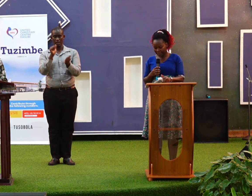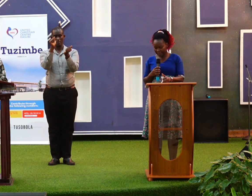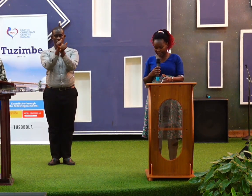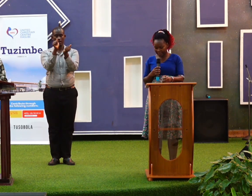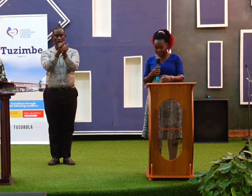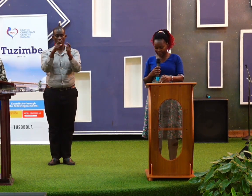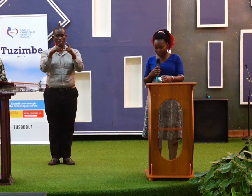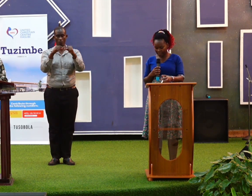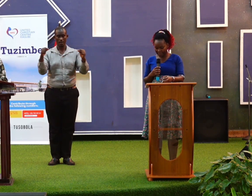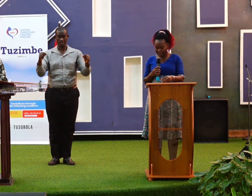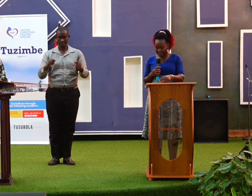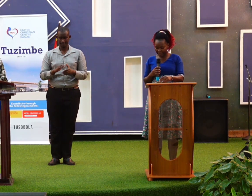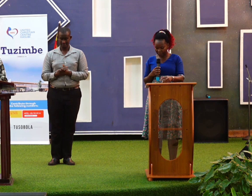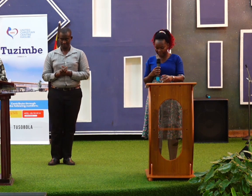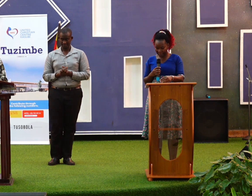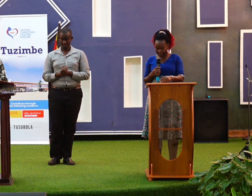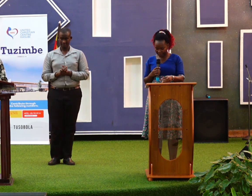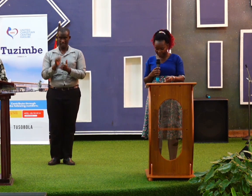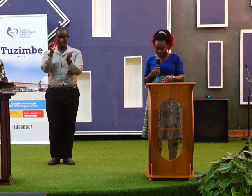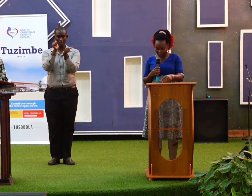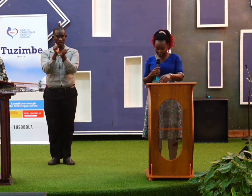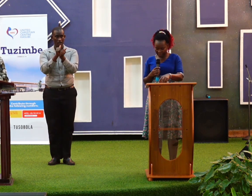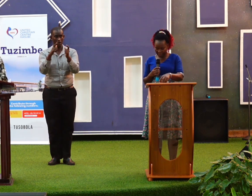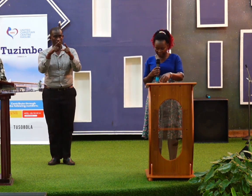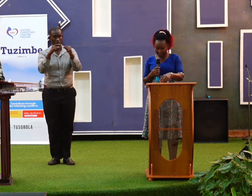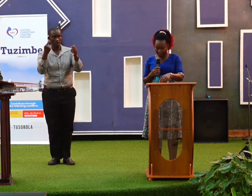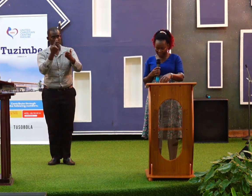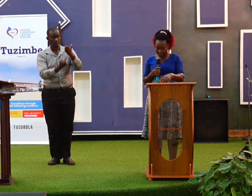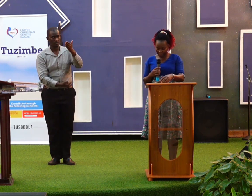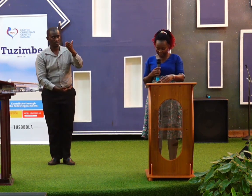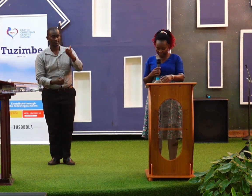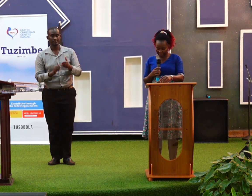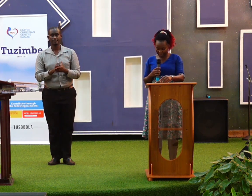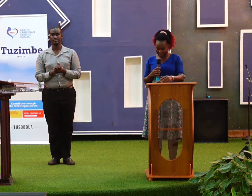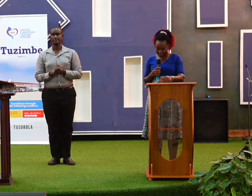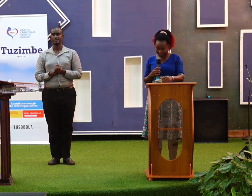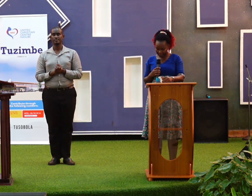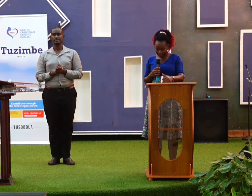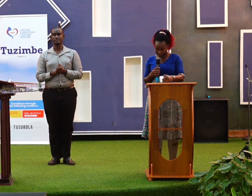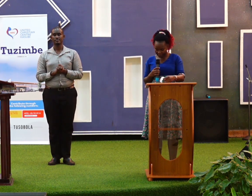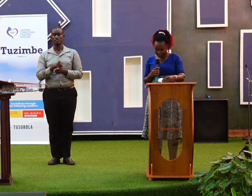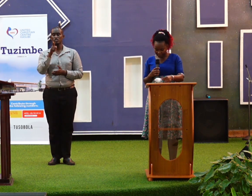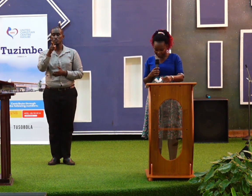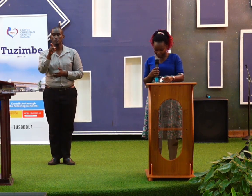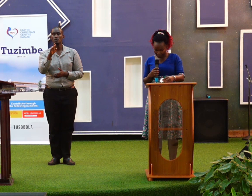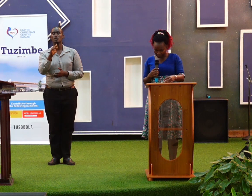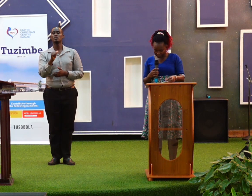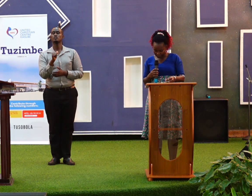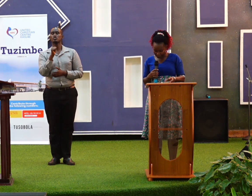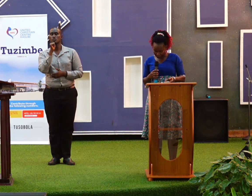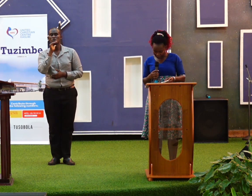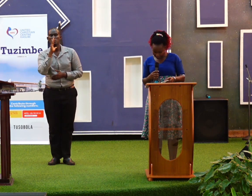When he said these words, let us with him. Don't cover where we are in Mark. Don't cover where we are